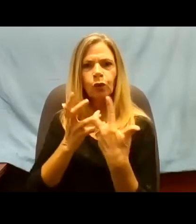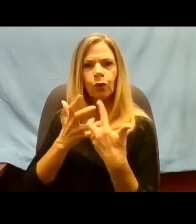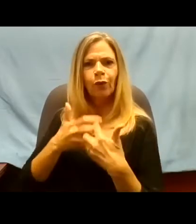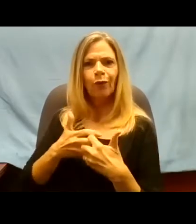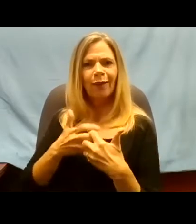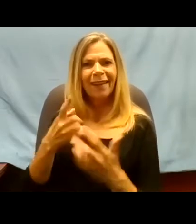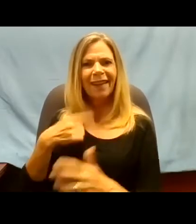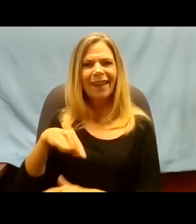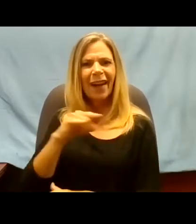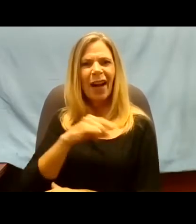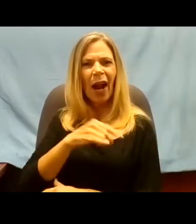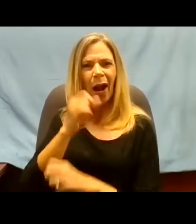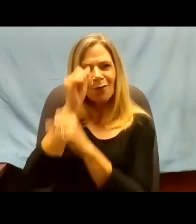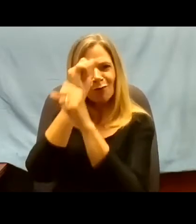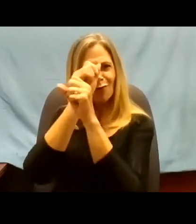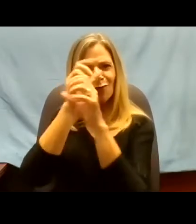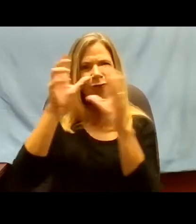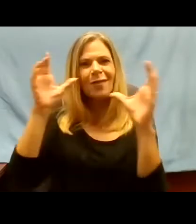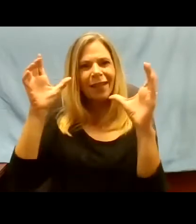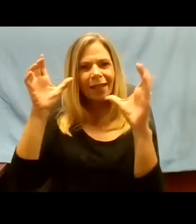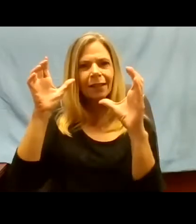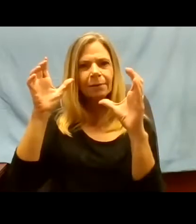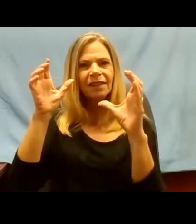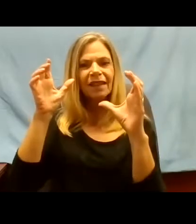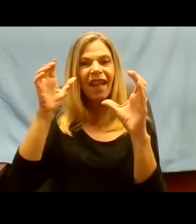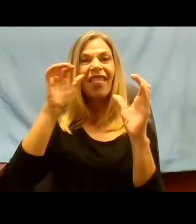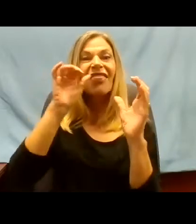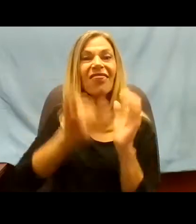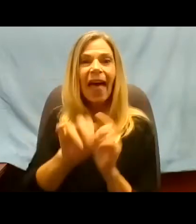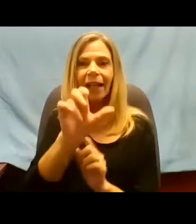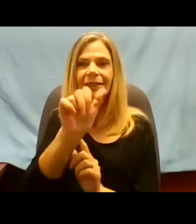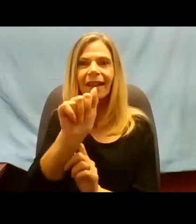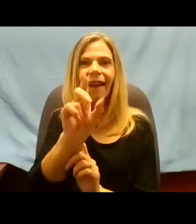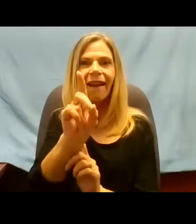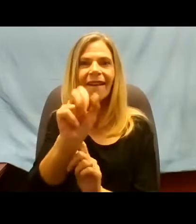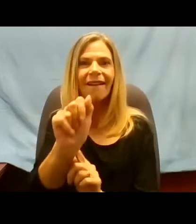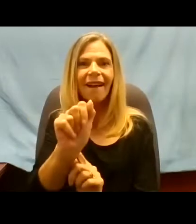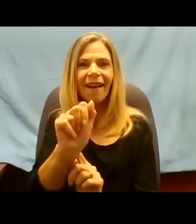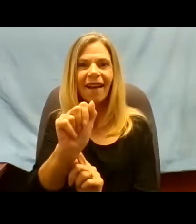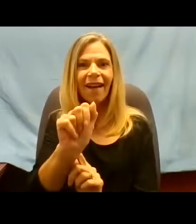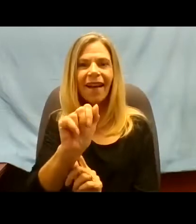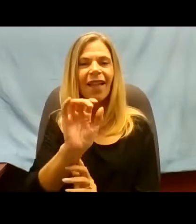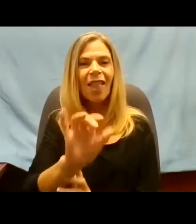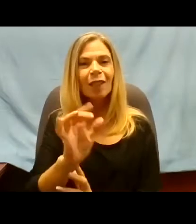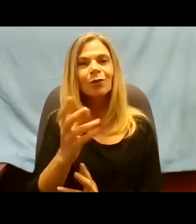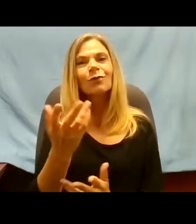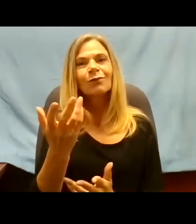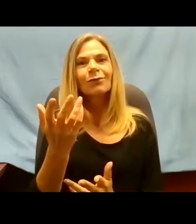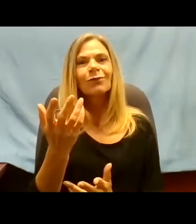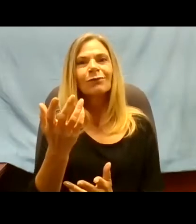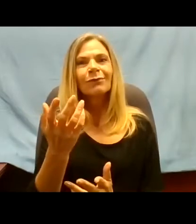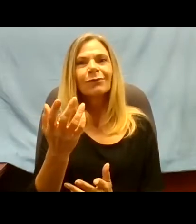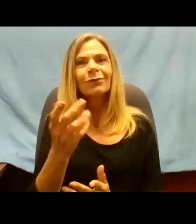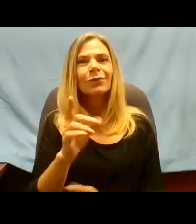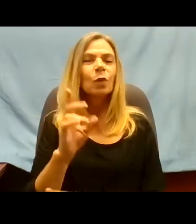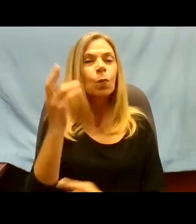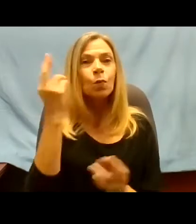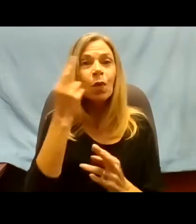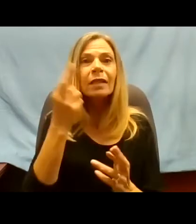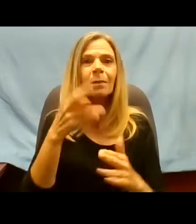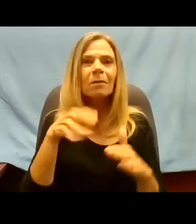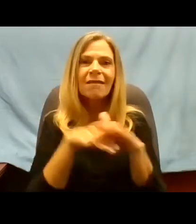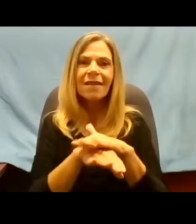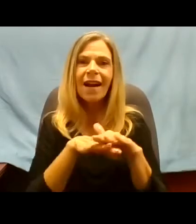That is what ADA is about. That's what reasonable accommodation is about. That's what you who are